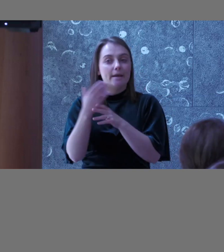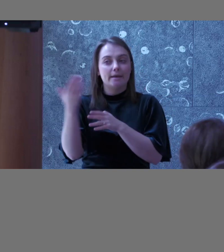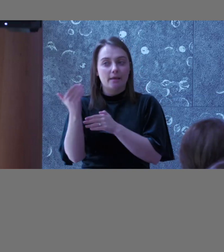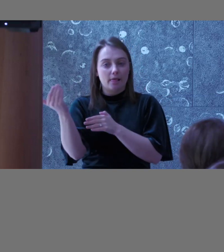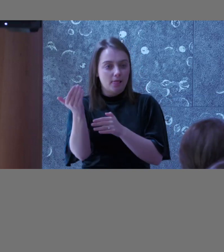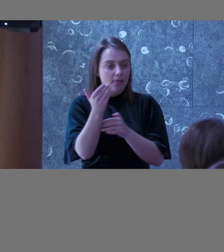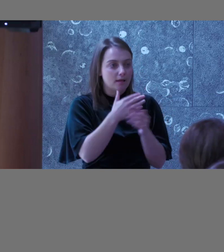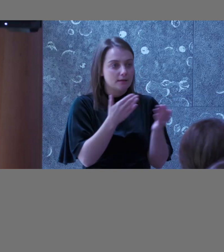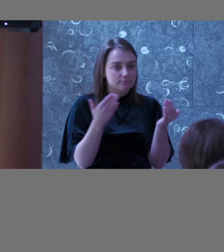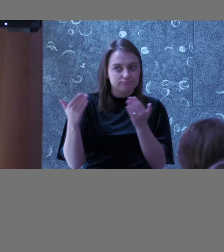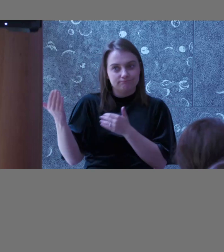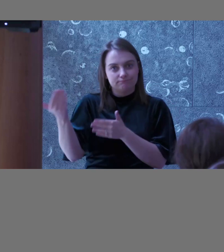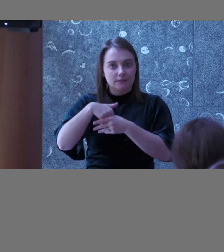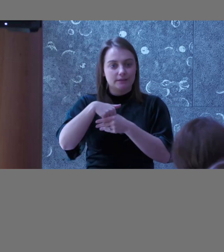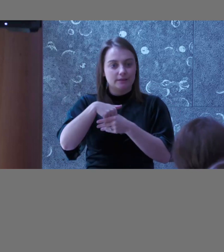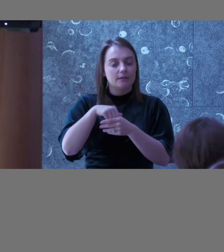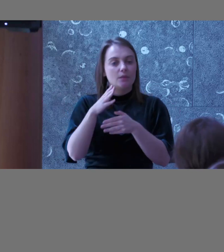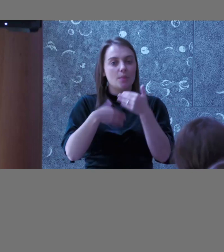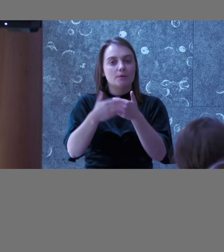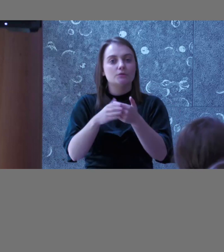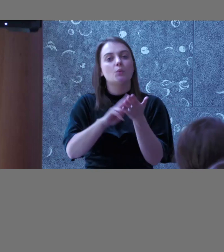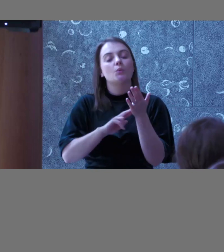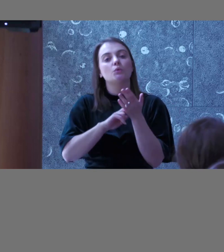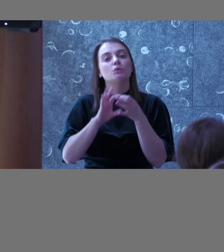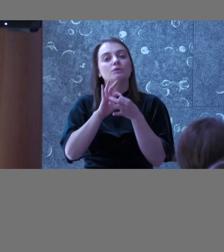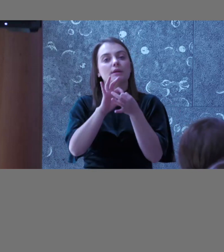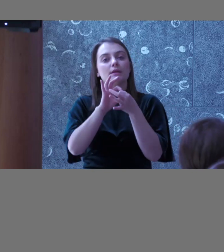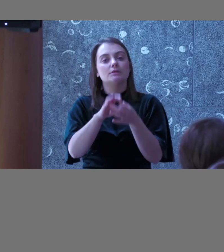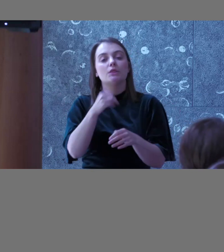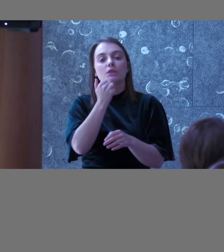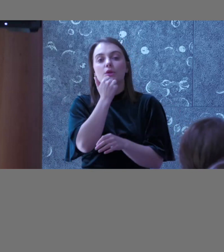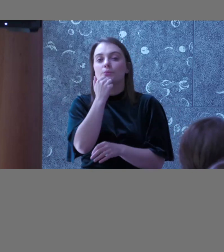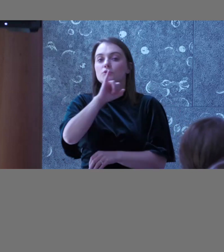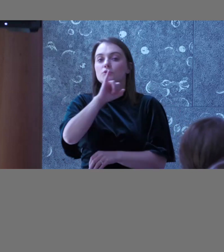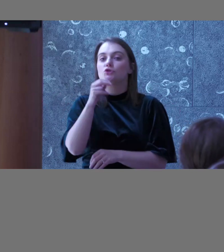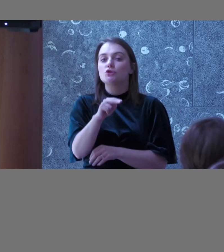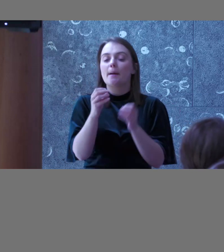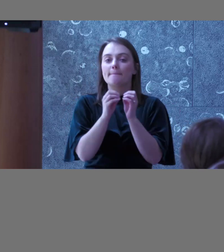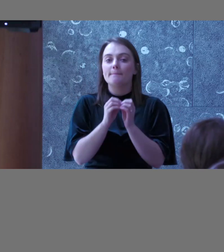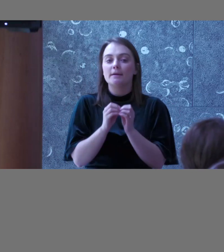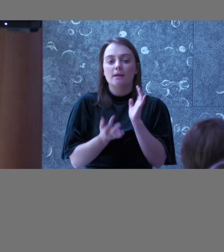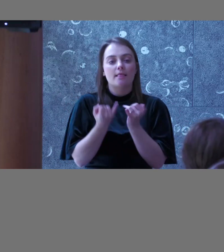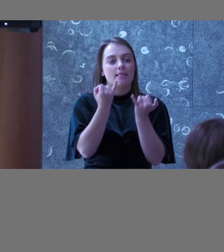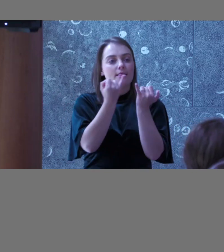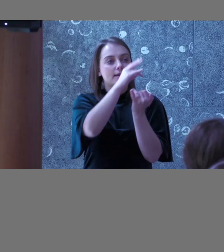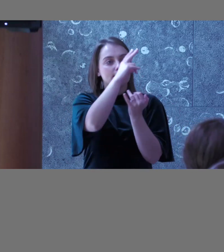already today about user engagement, and I think some of the numbers that John gave earlier, even around, if I went to,